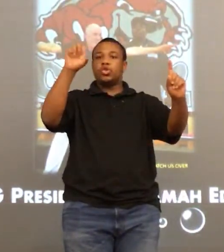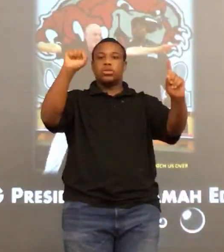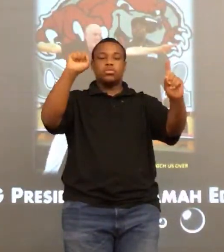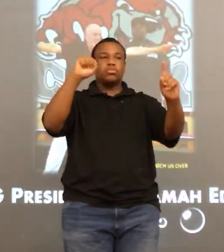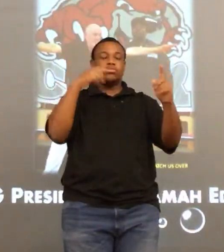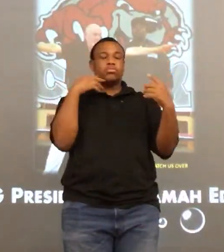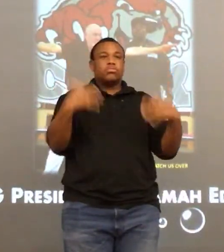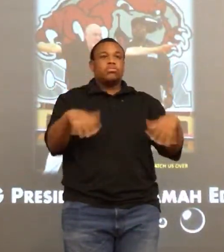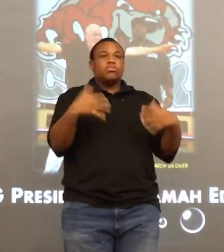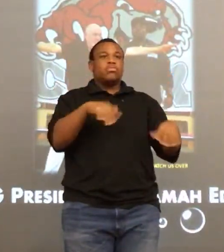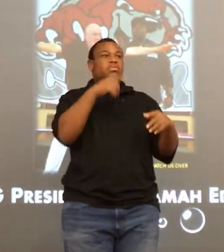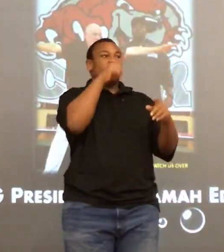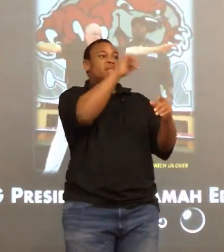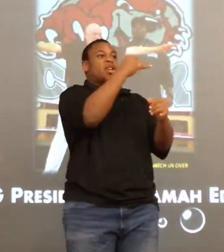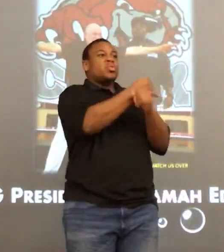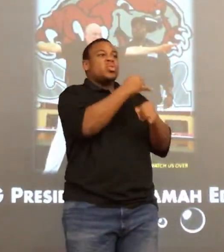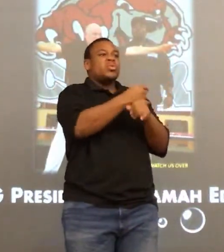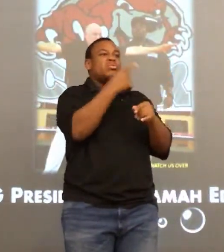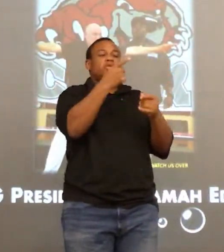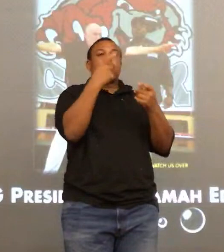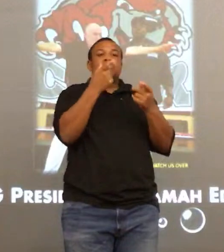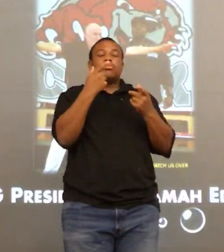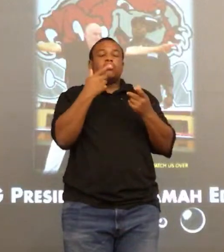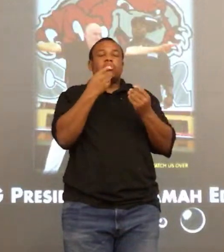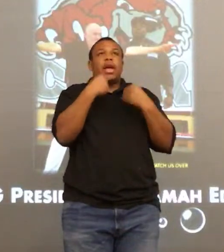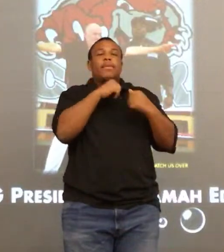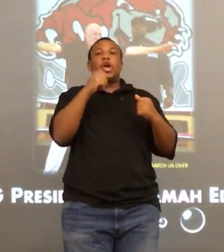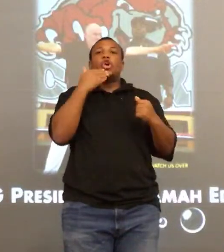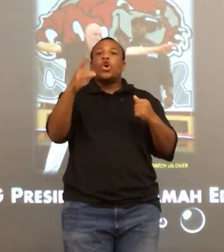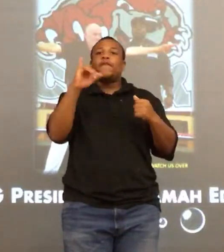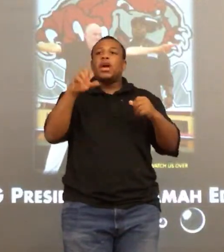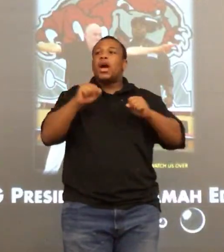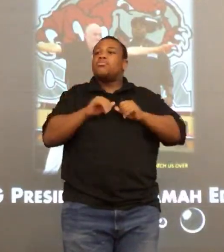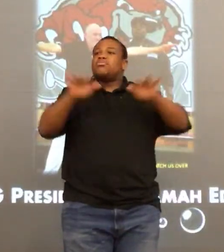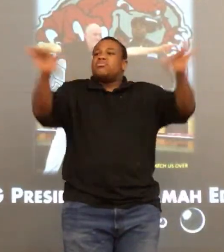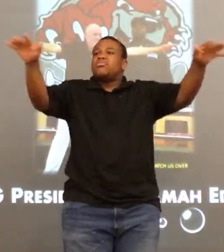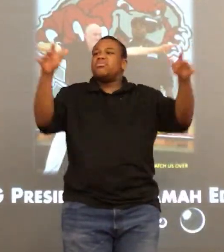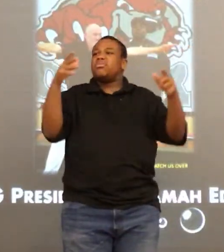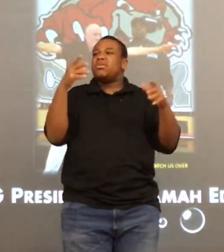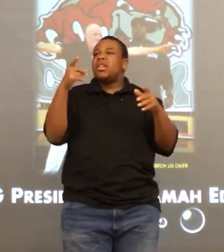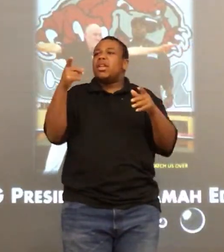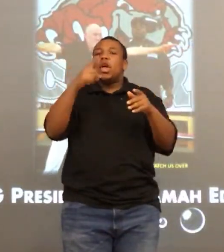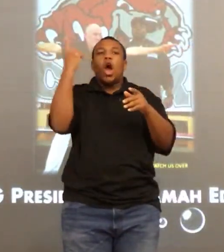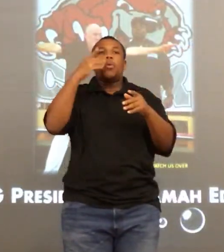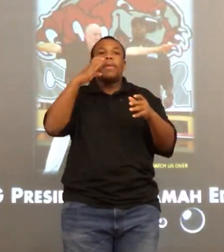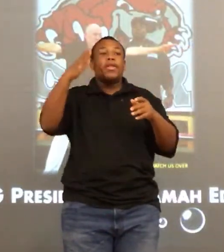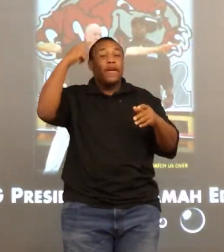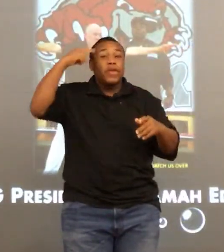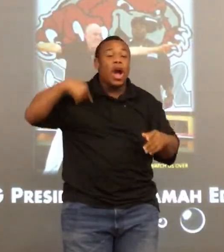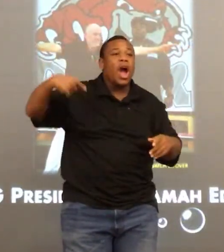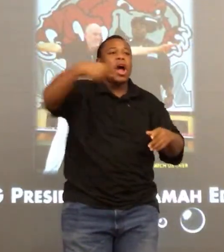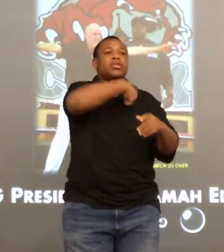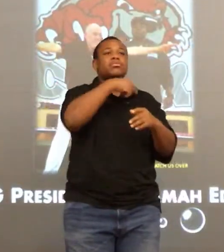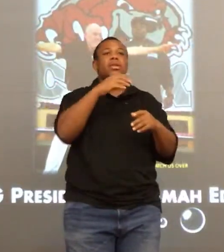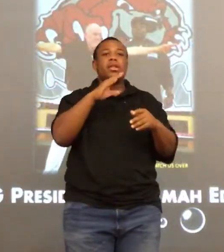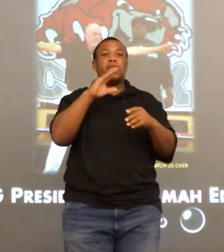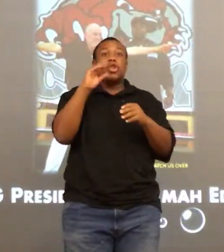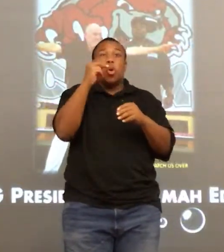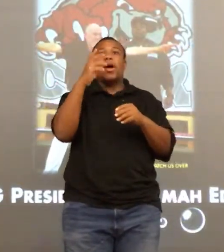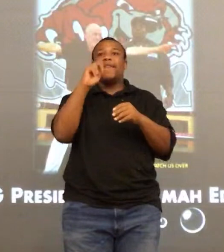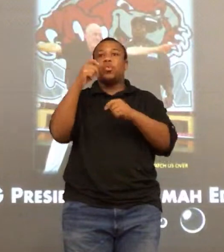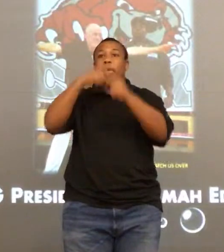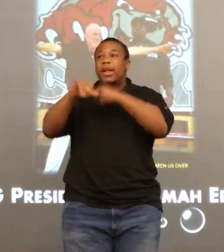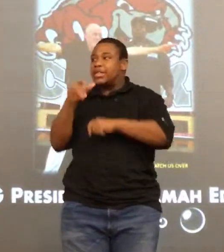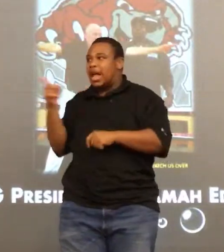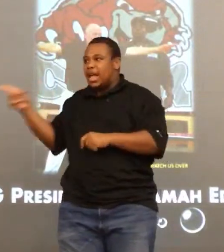all have a huge heart for Don, Don Sanders. This school, I mean, had awesome vibes because of him. He was